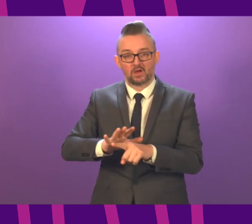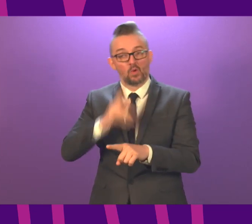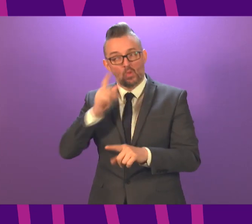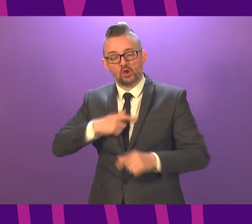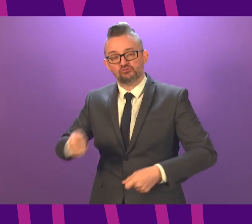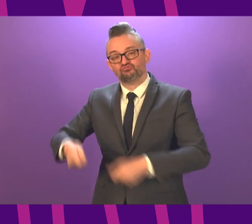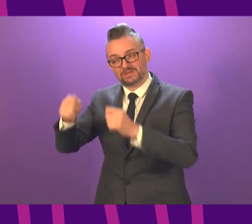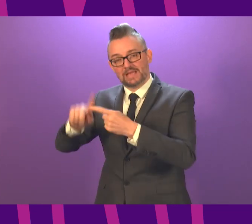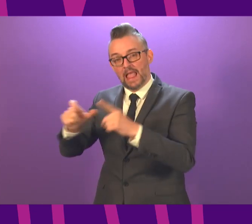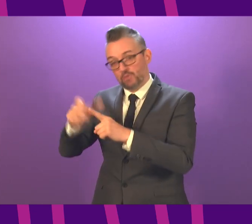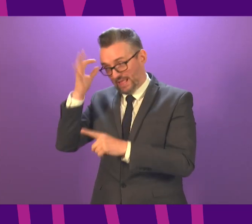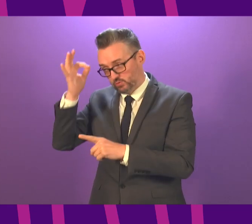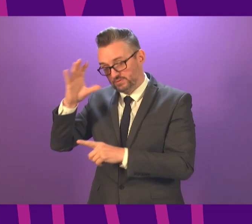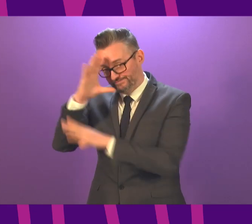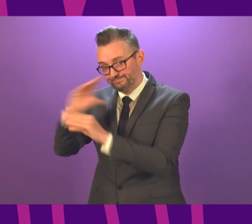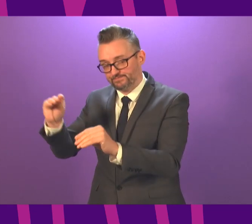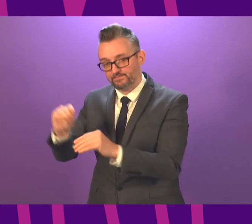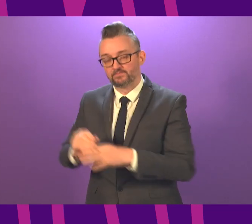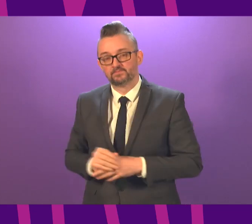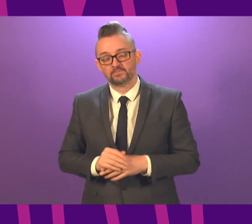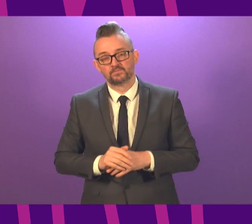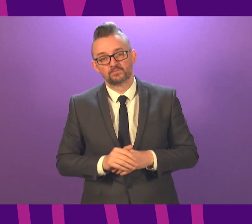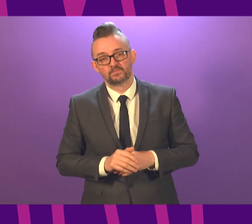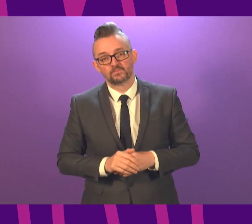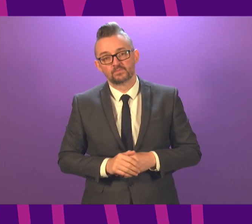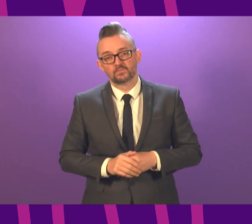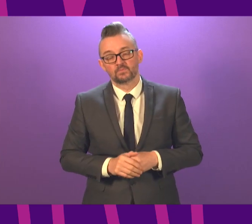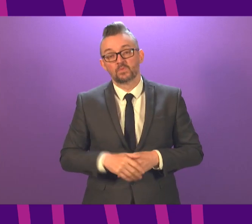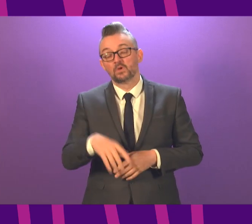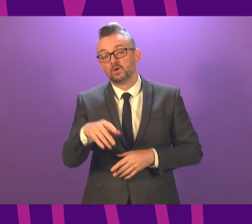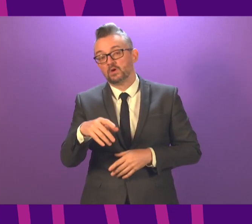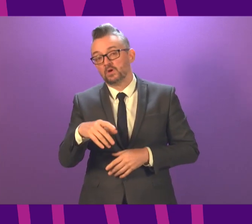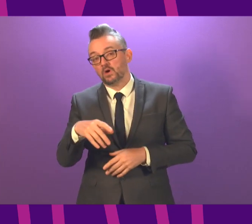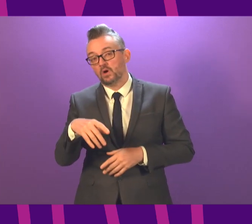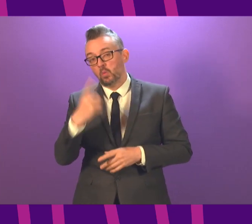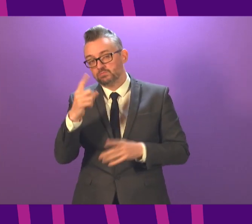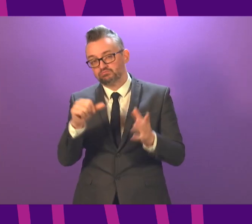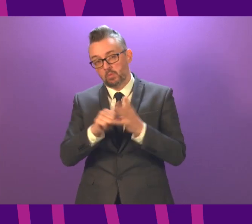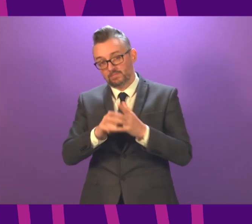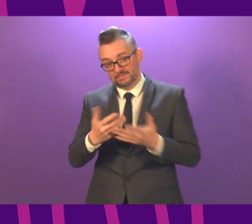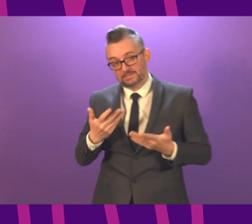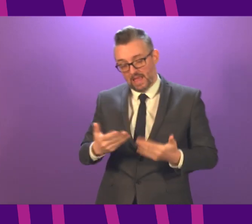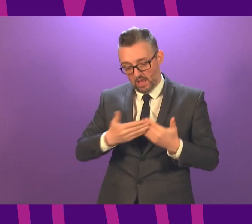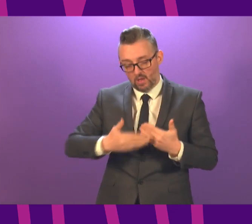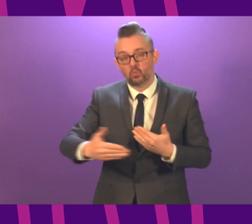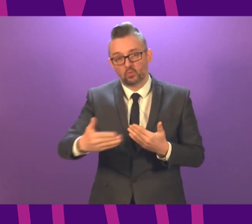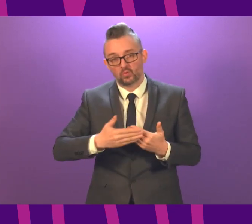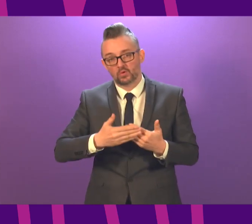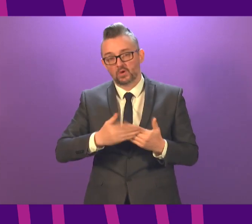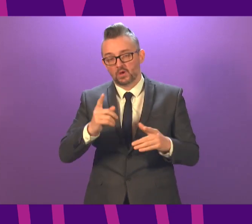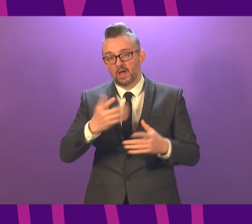attention of Edinburgh Council. Clearly, one of the different aspects of what we face now is the concurrent